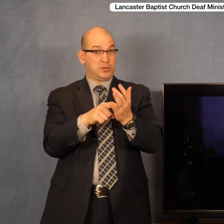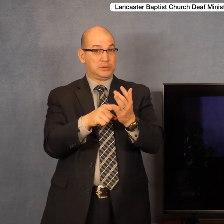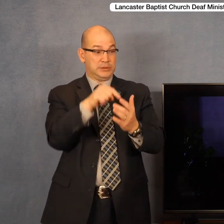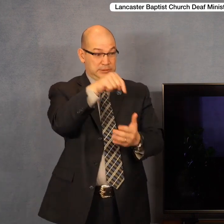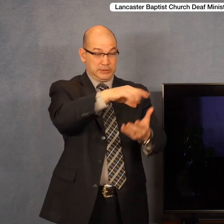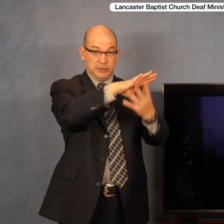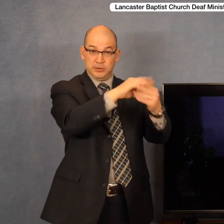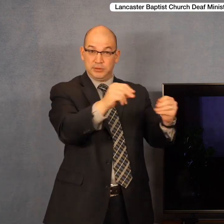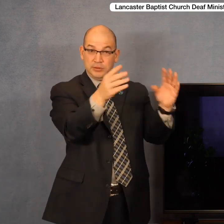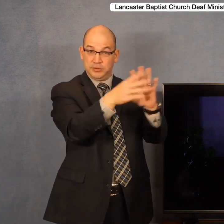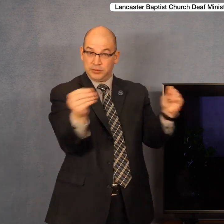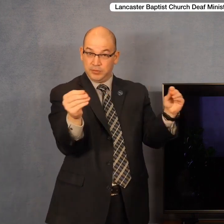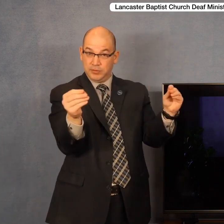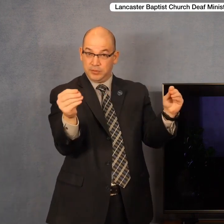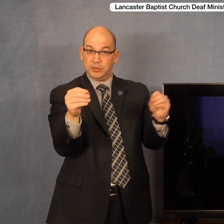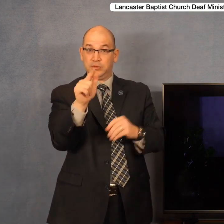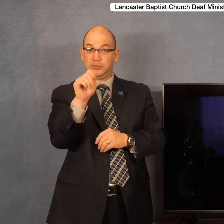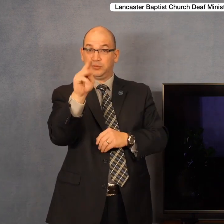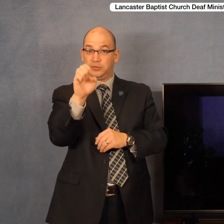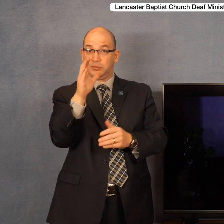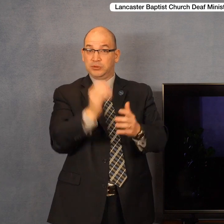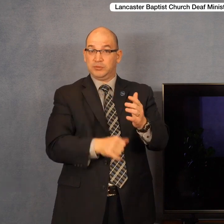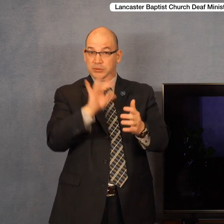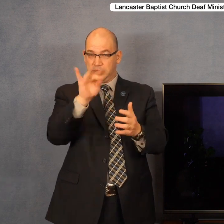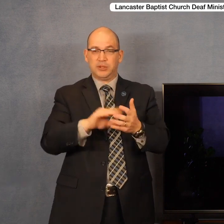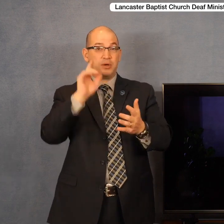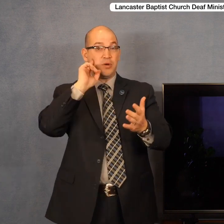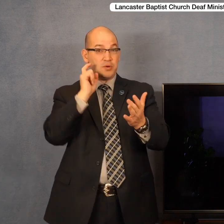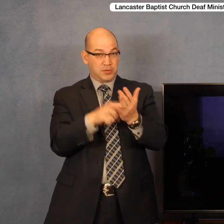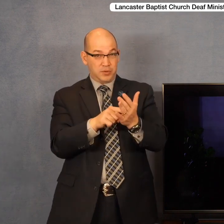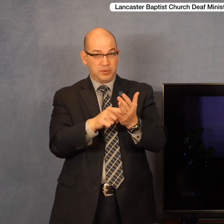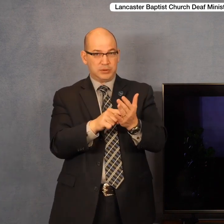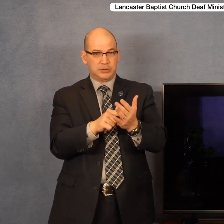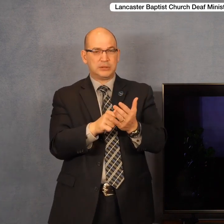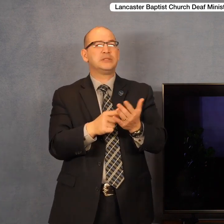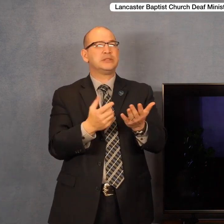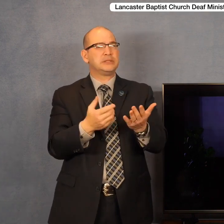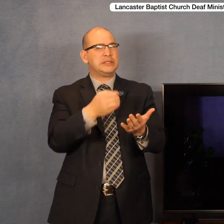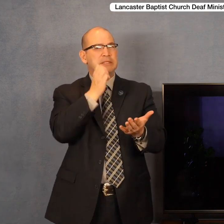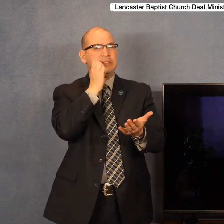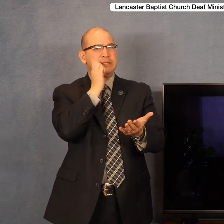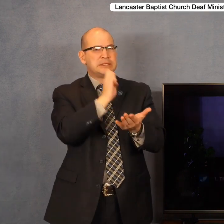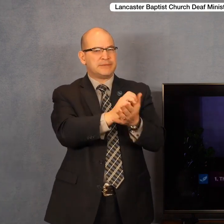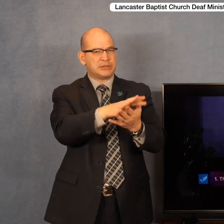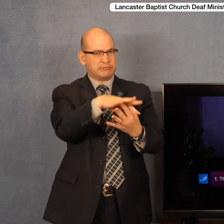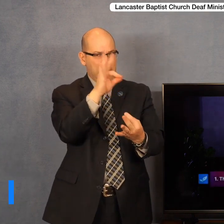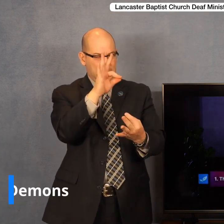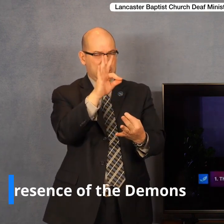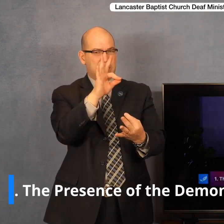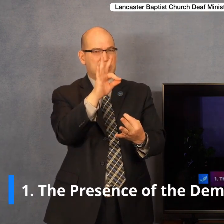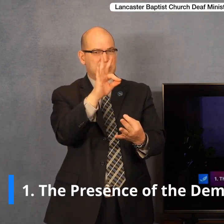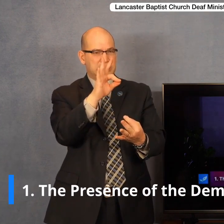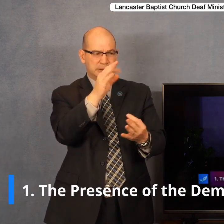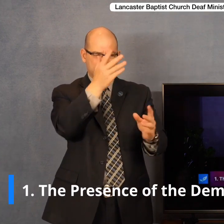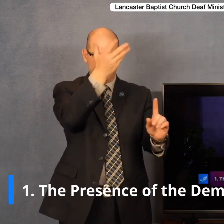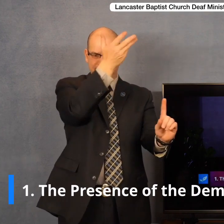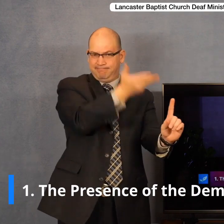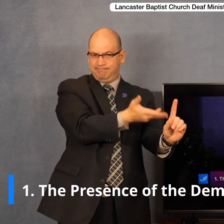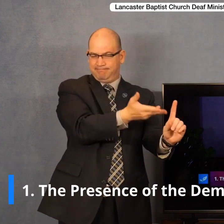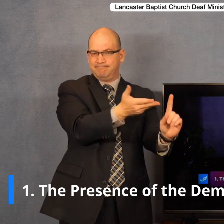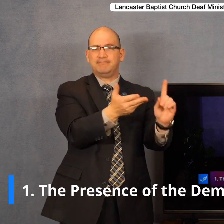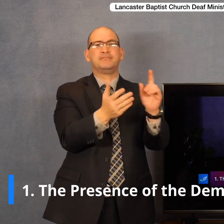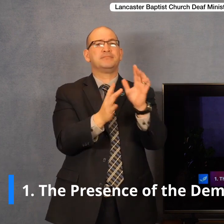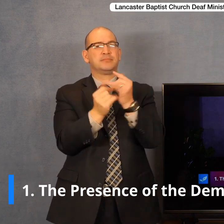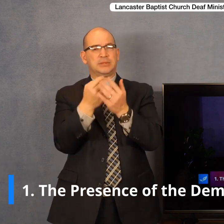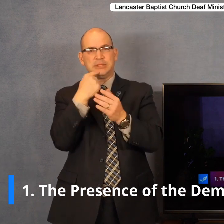this passage in Luke chapter 8, the presence of the demonic power. The Bible tells us clearly in verse 26